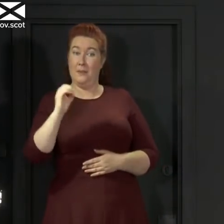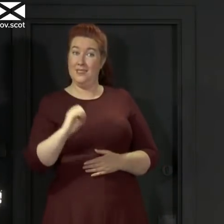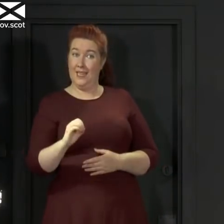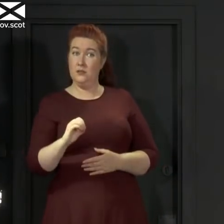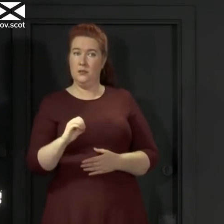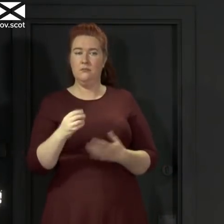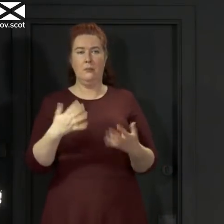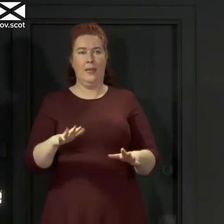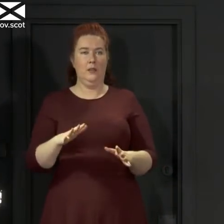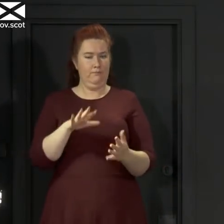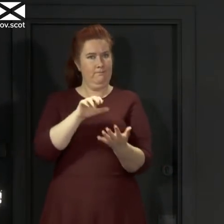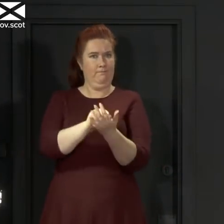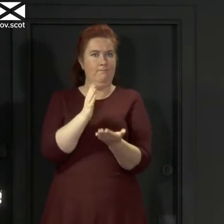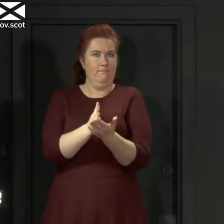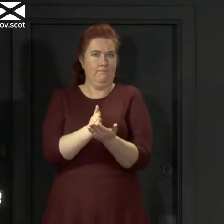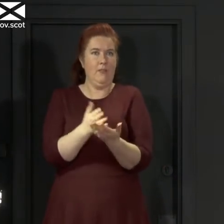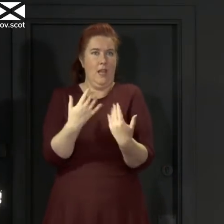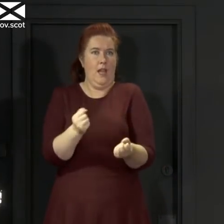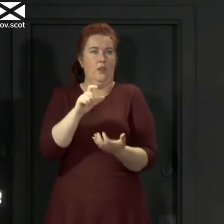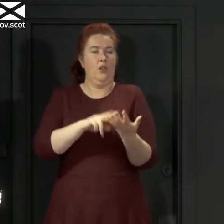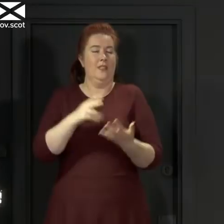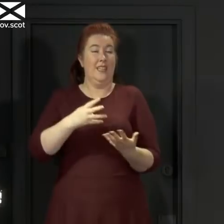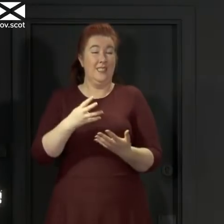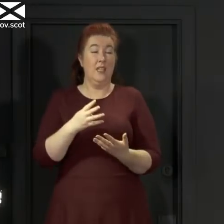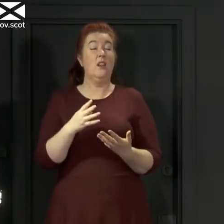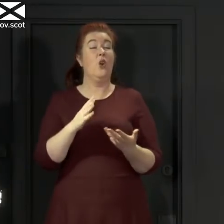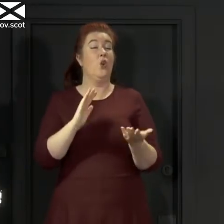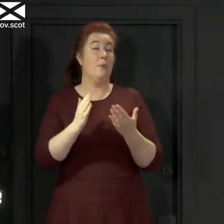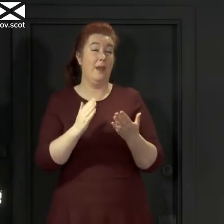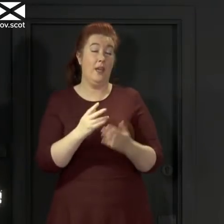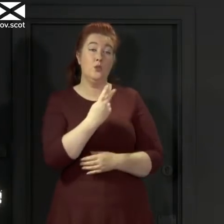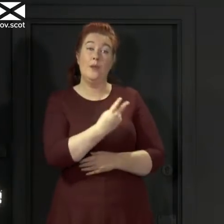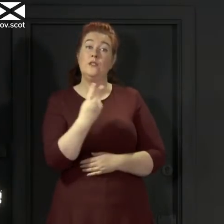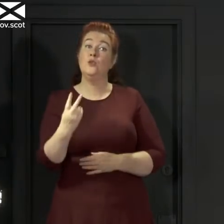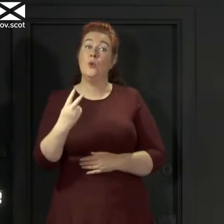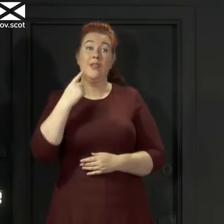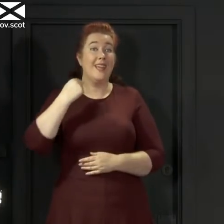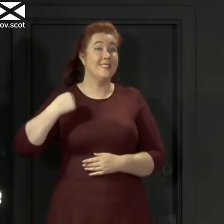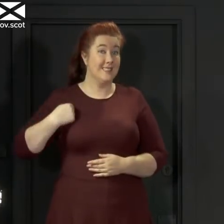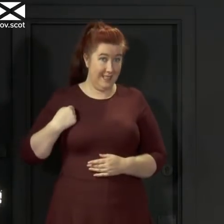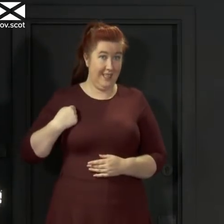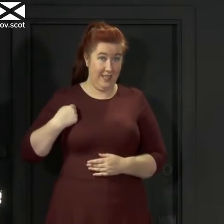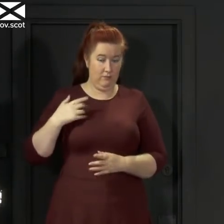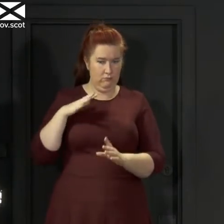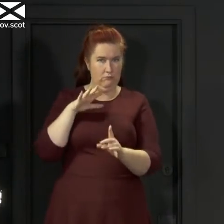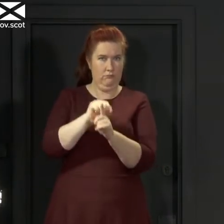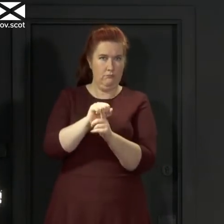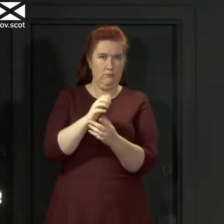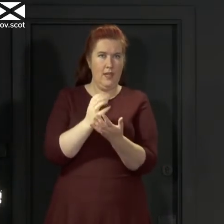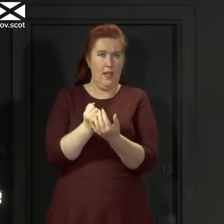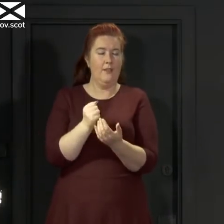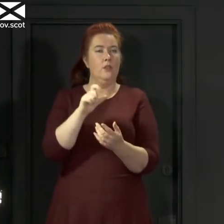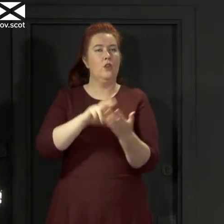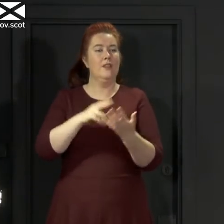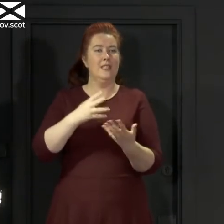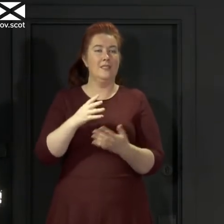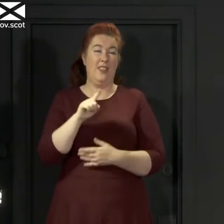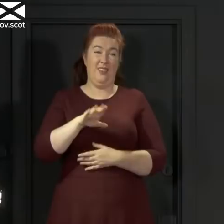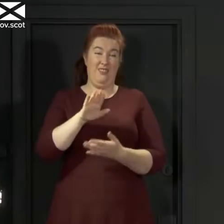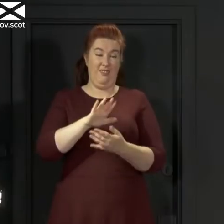positive. And just as a point of comparison, the 22 cases that we reported yesterday represented 0